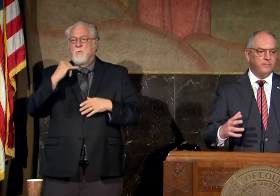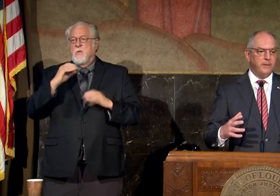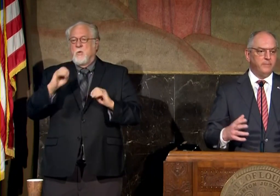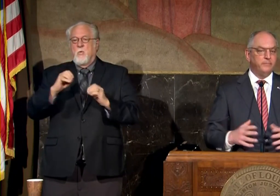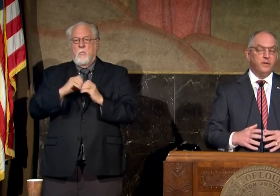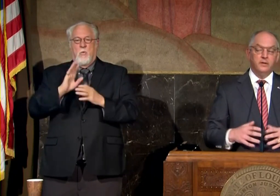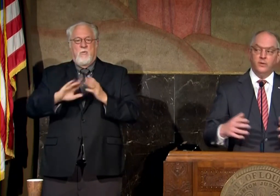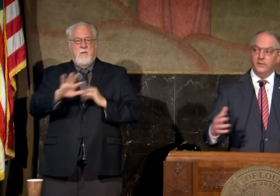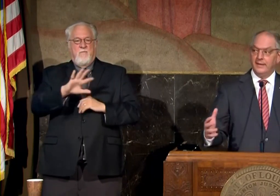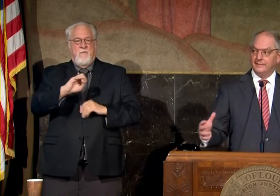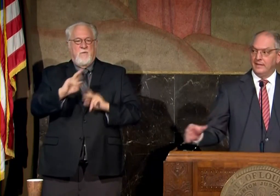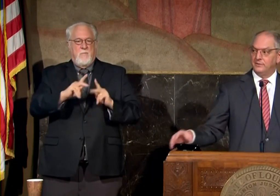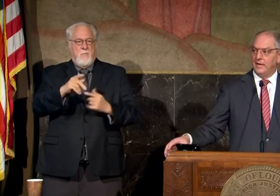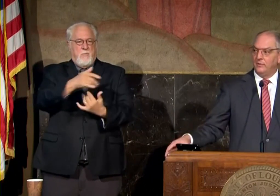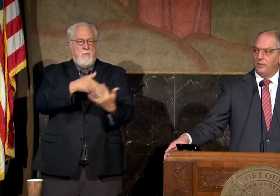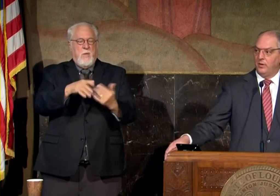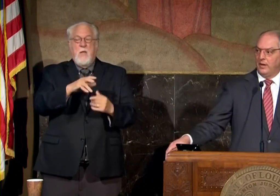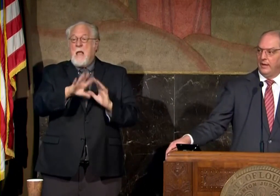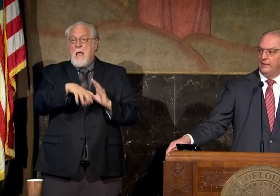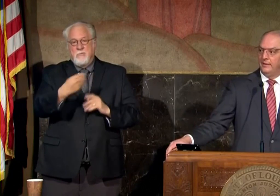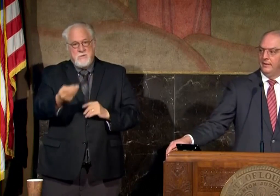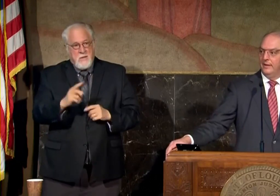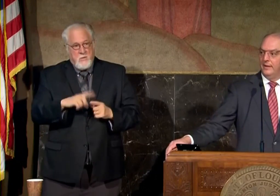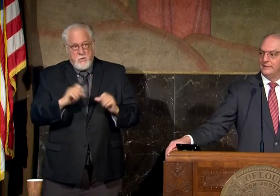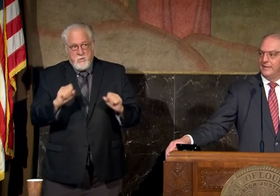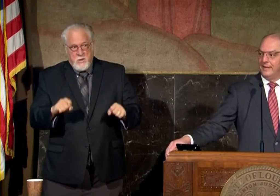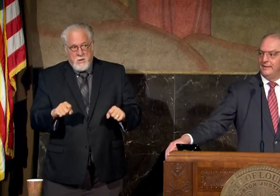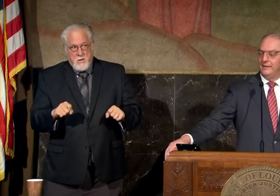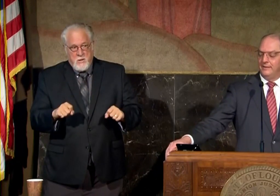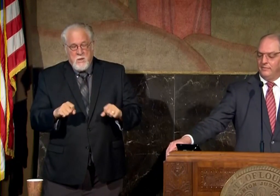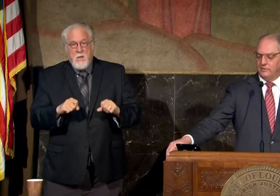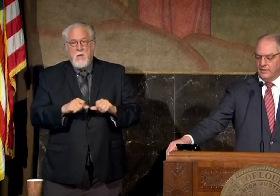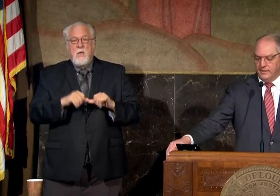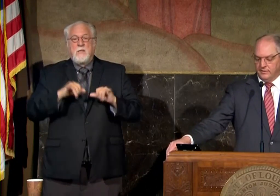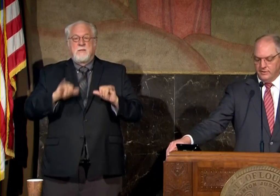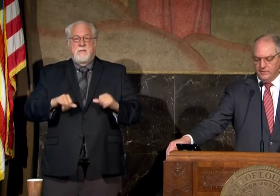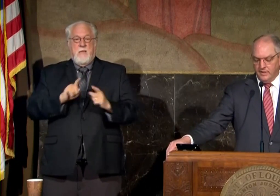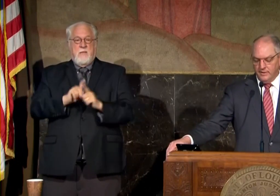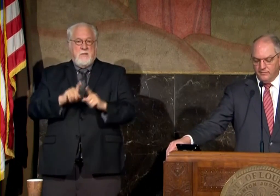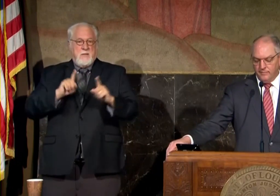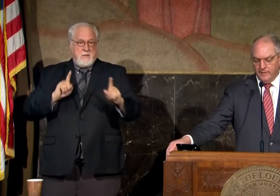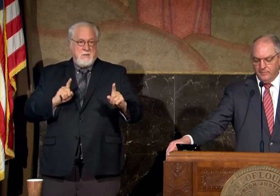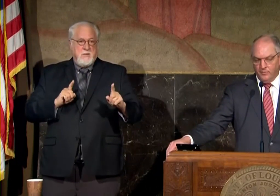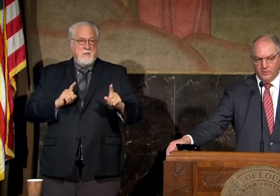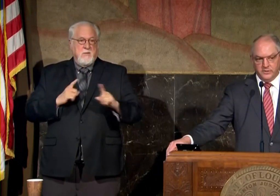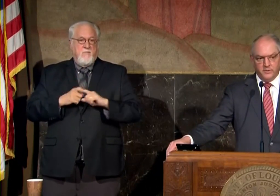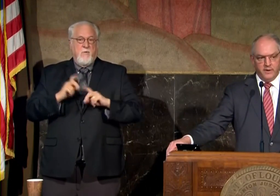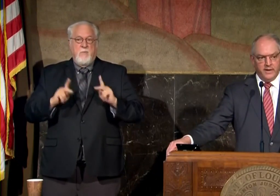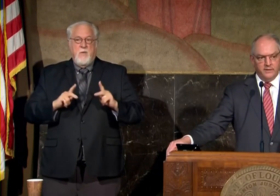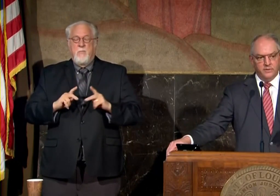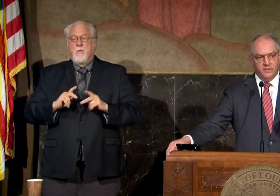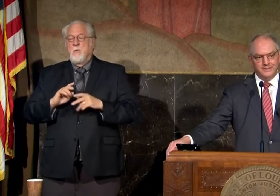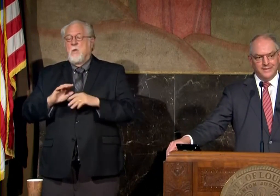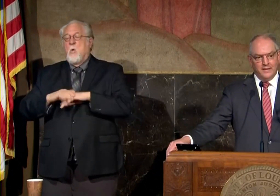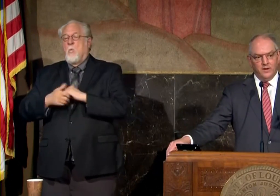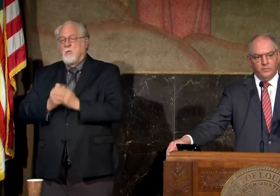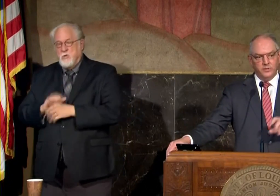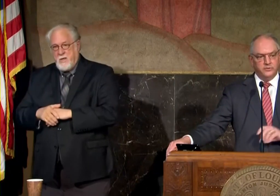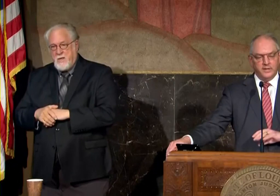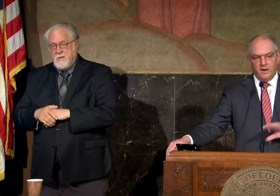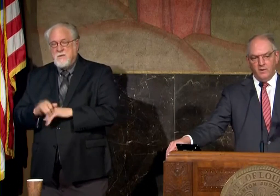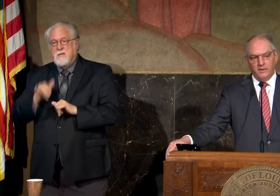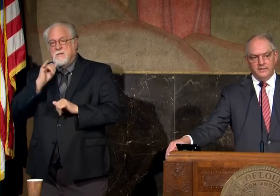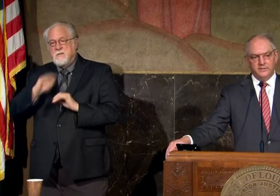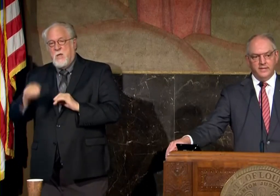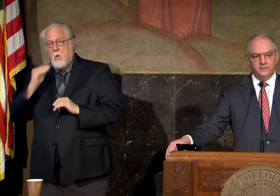50 people doing things outside when you can uh staying physically distant uh from people washing your hands staying home